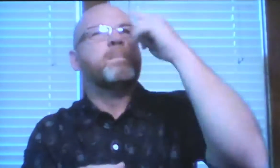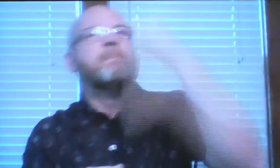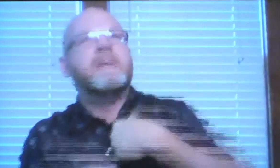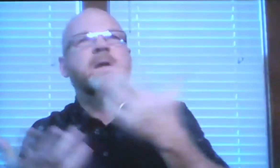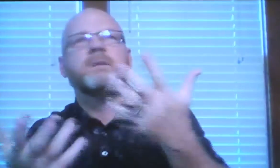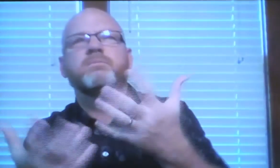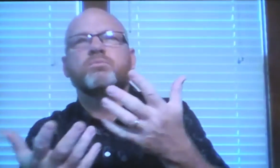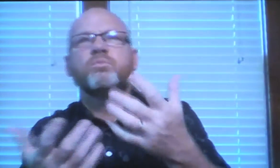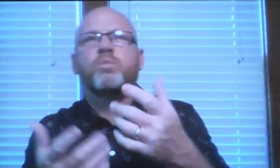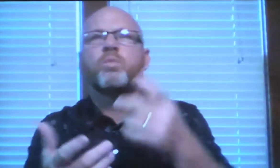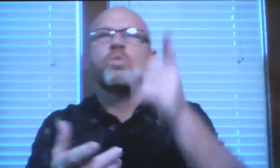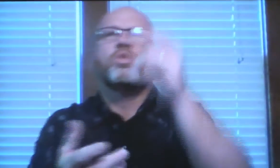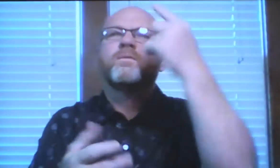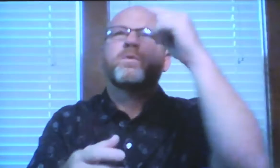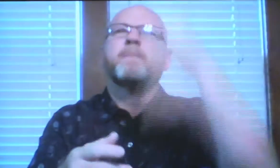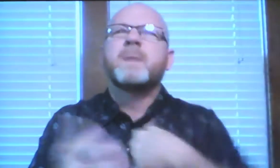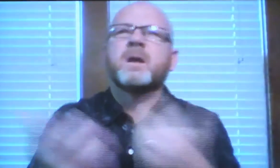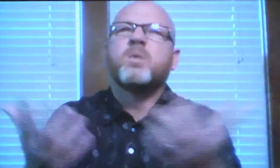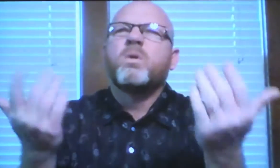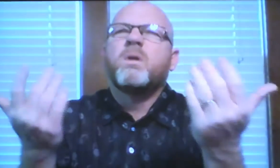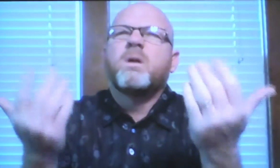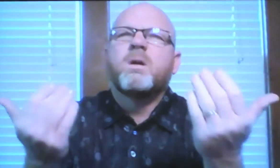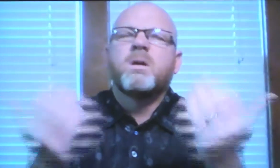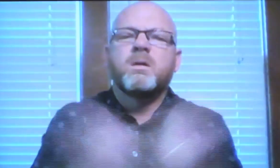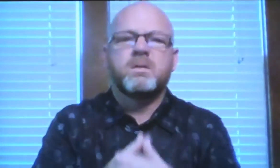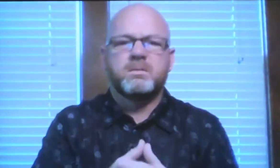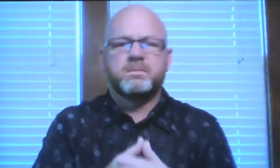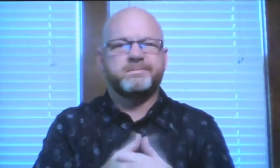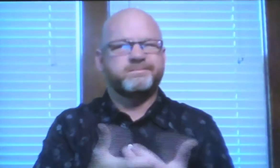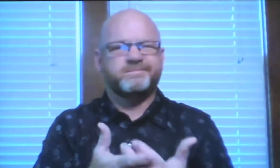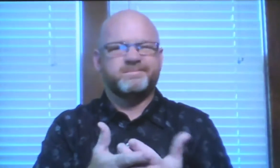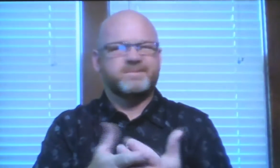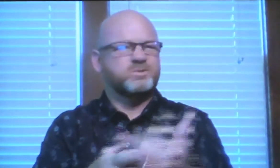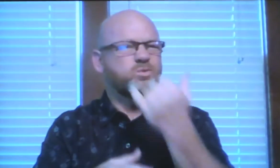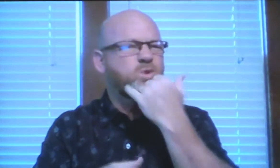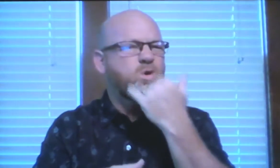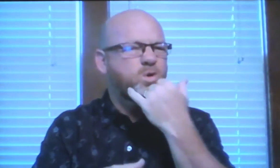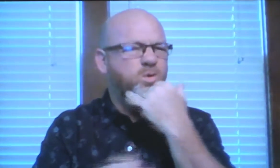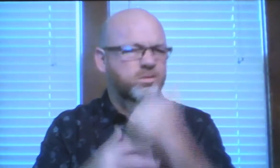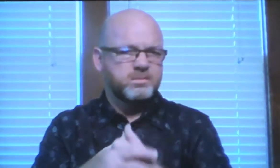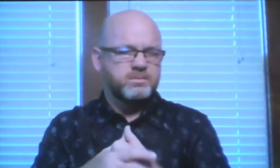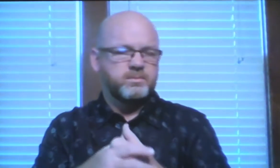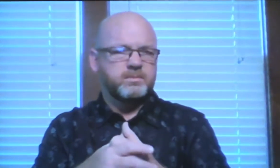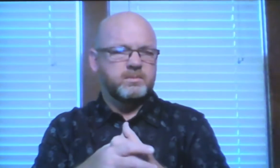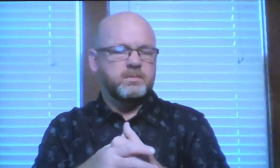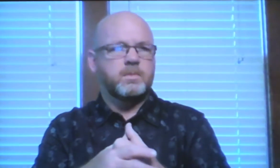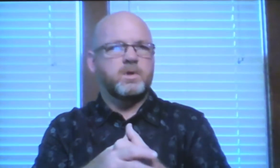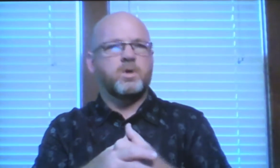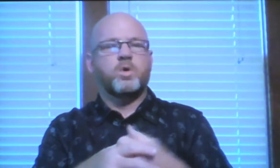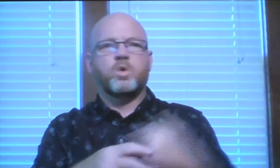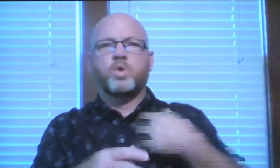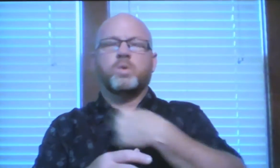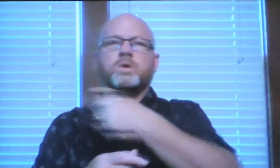mistakes but when we think oh church is for me what can my church do for me or the church do for me